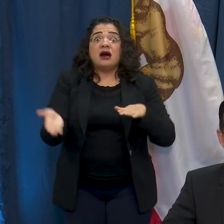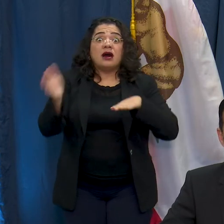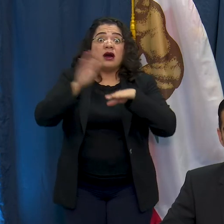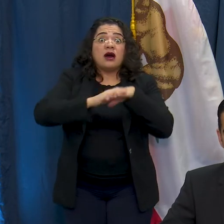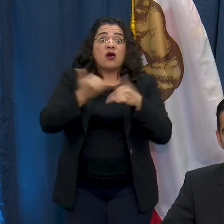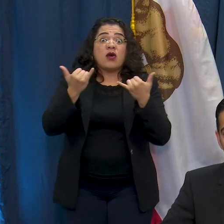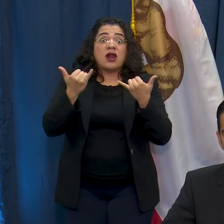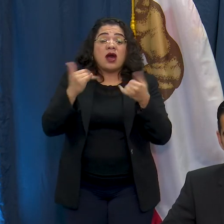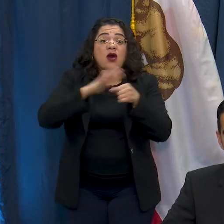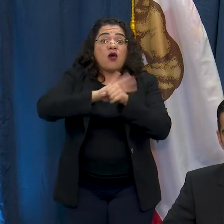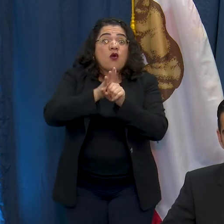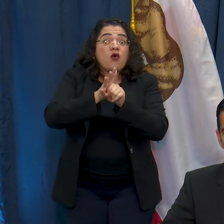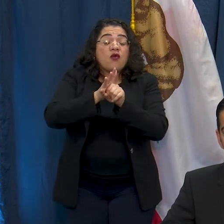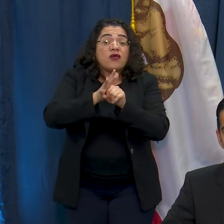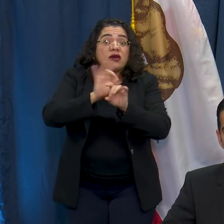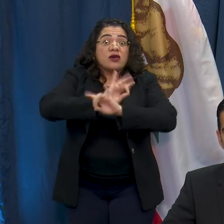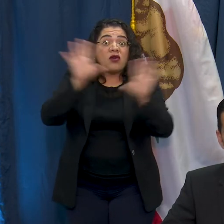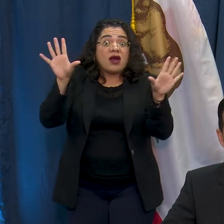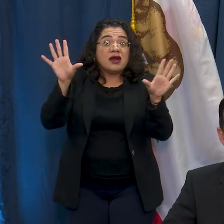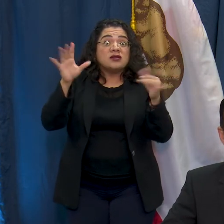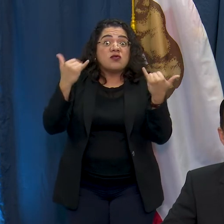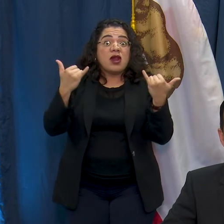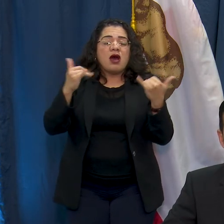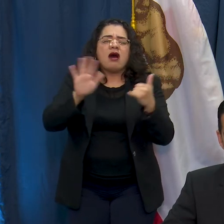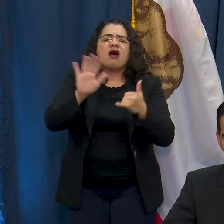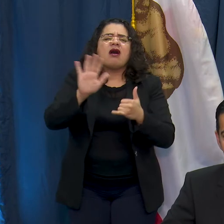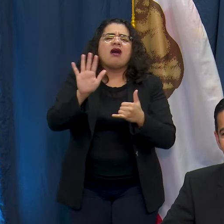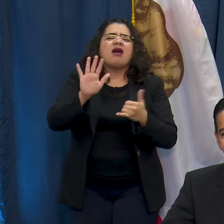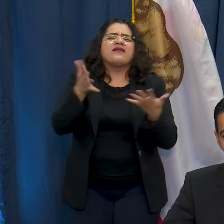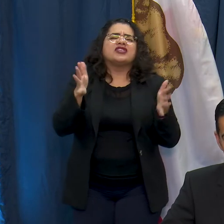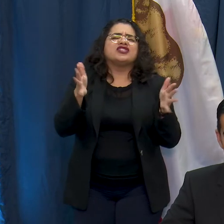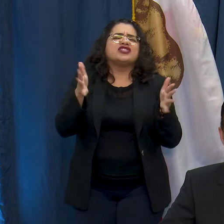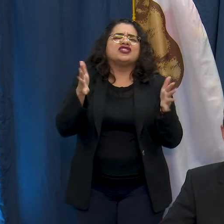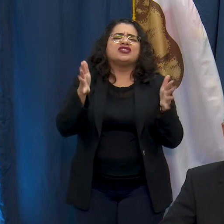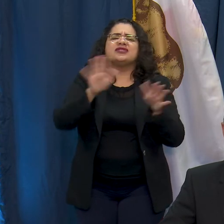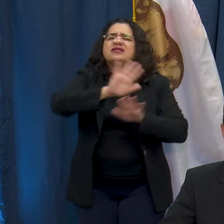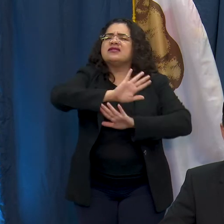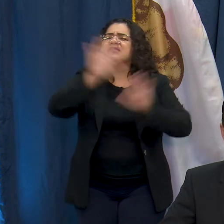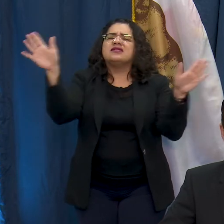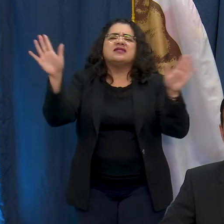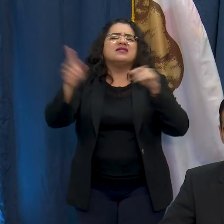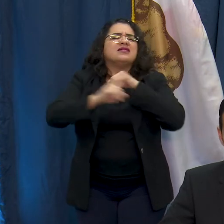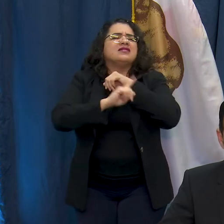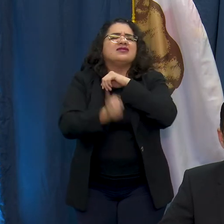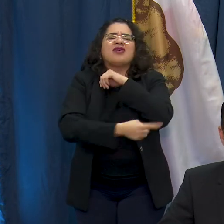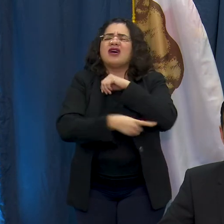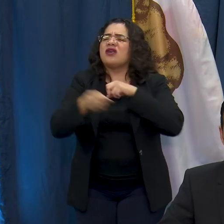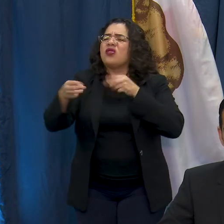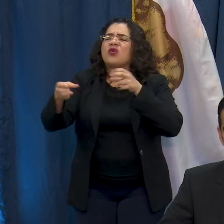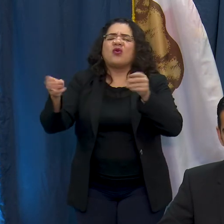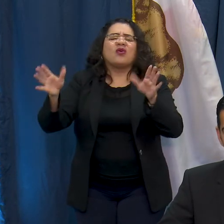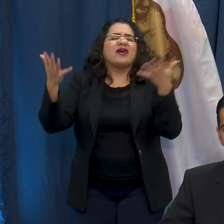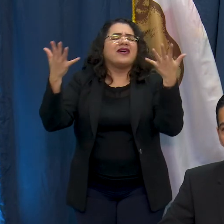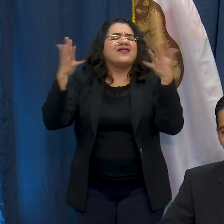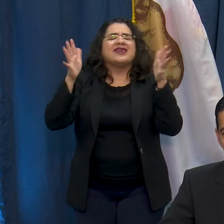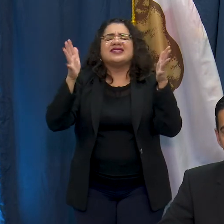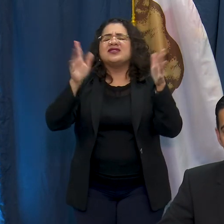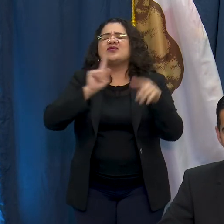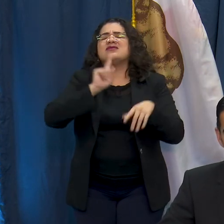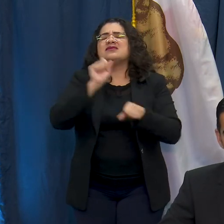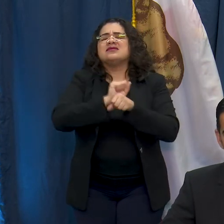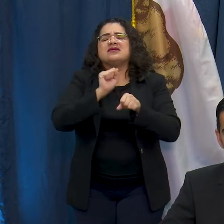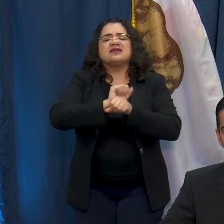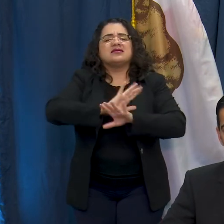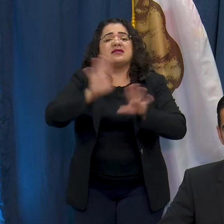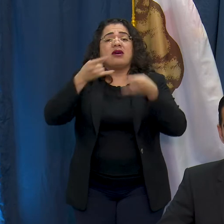I mean the minimum folks can do is do not litter anything since certainly don't litter your gloves